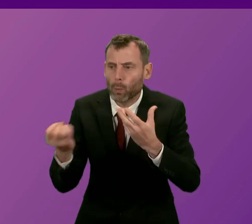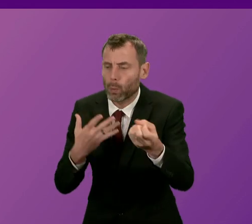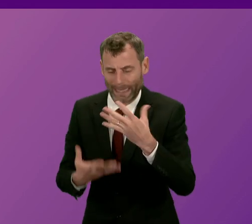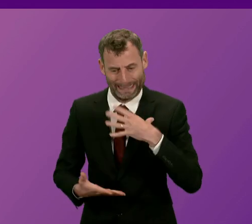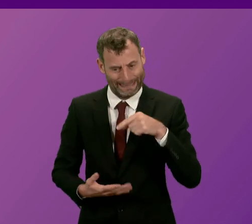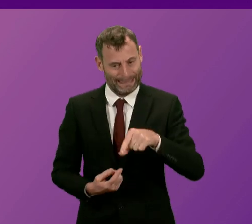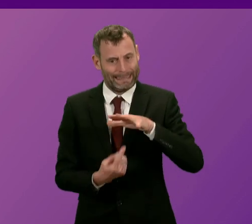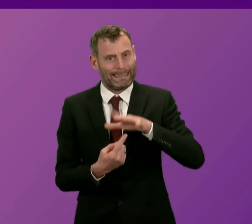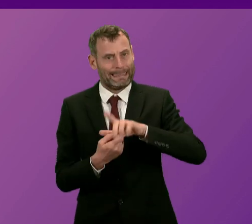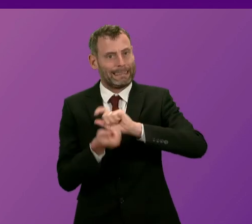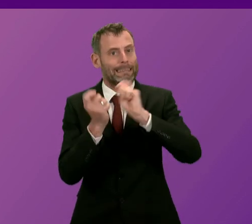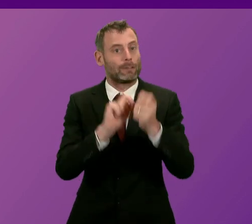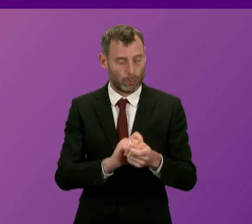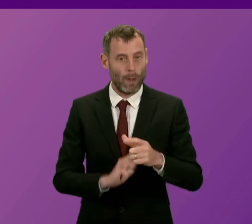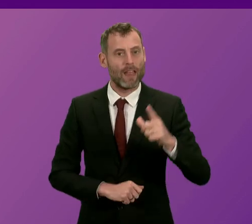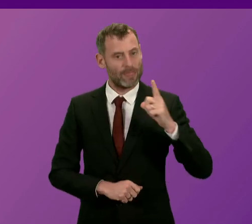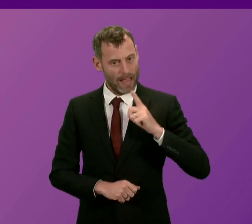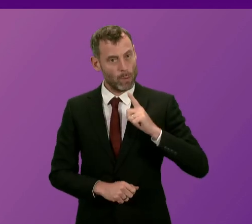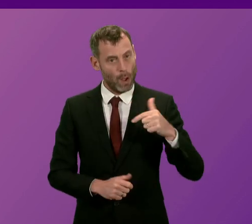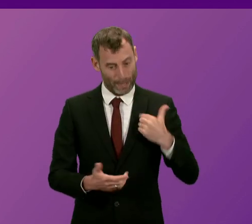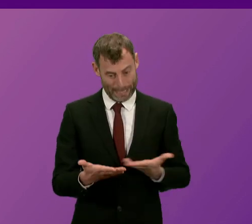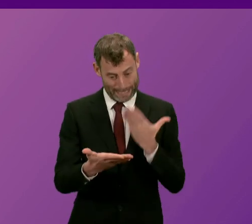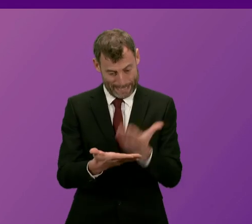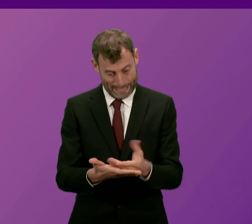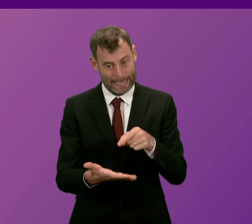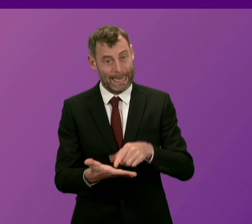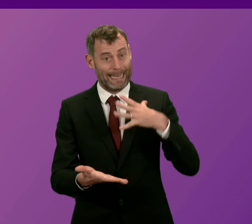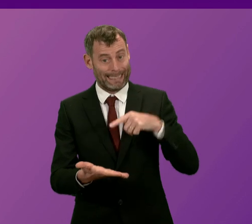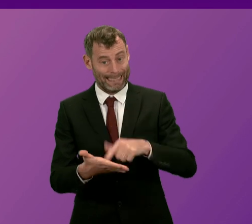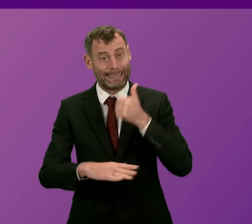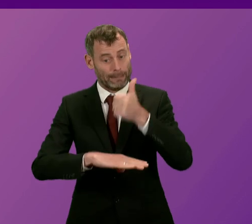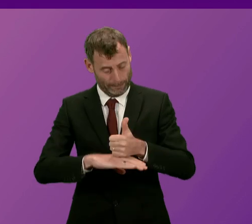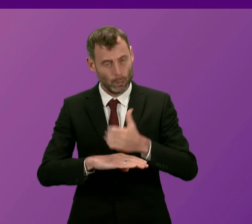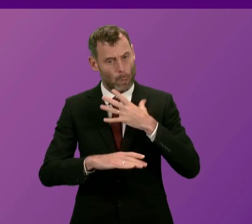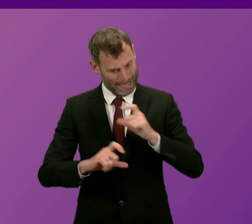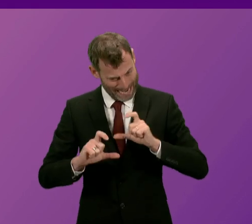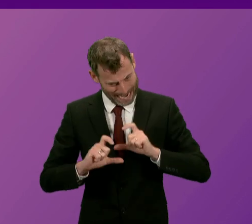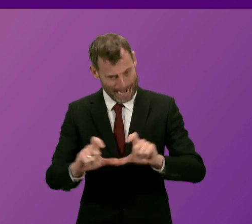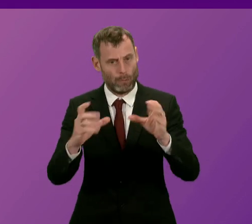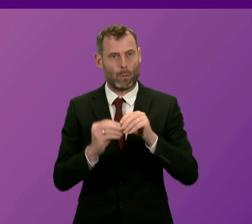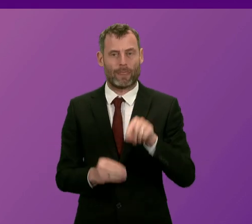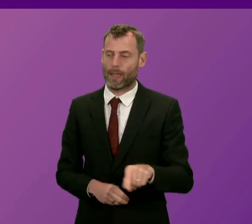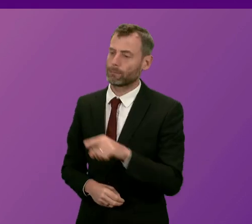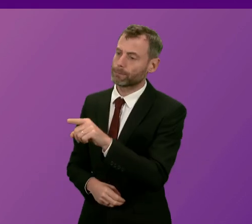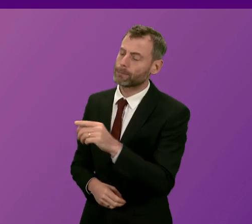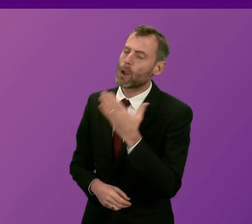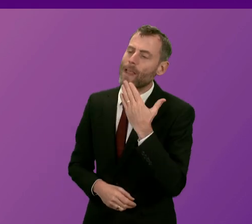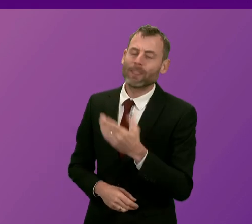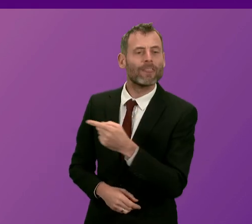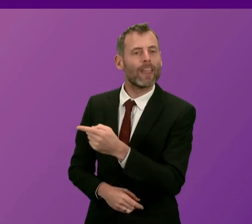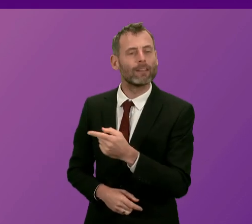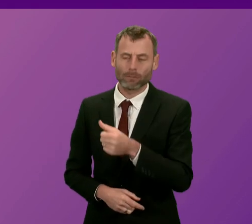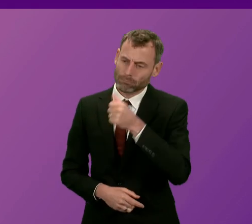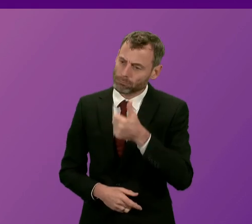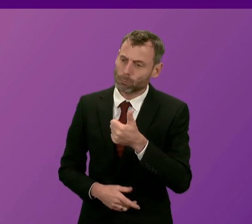will pursue the proposition that we have put forward to parliament. I thank the First Minister for his kind words and I look forward to our